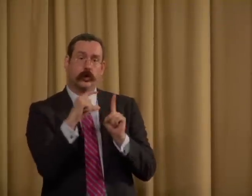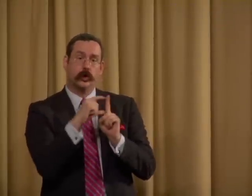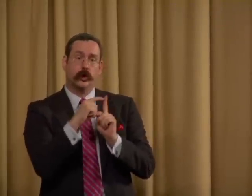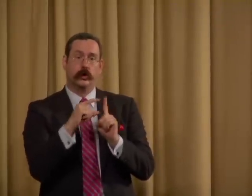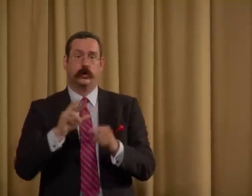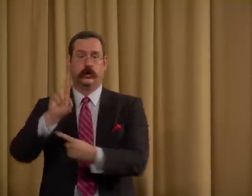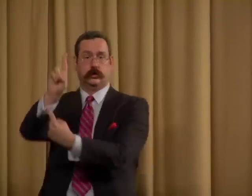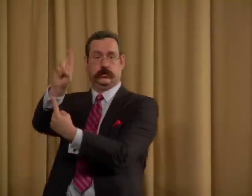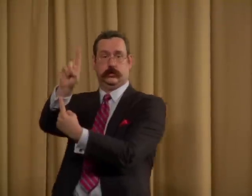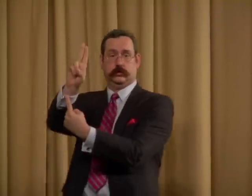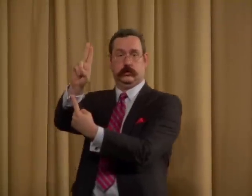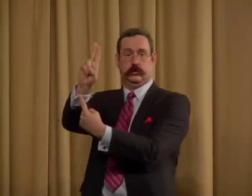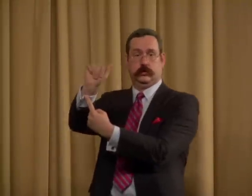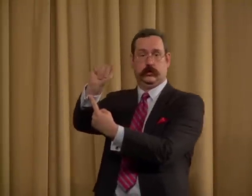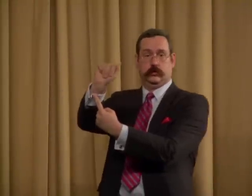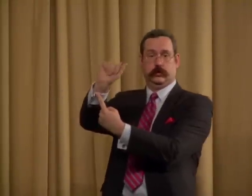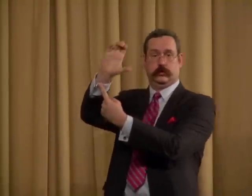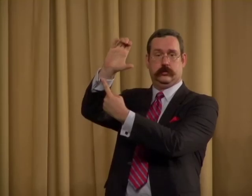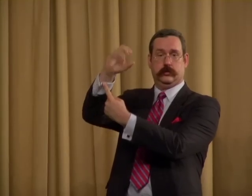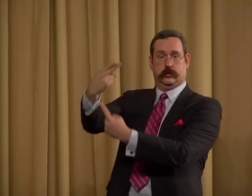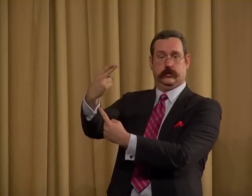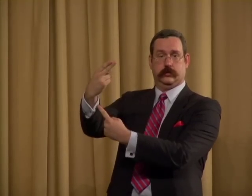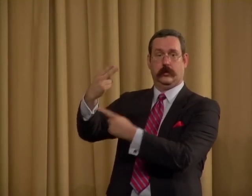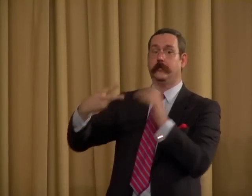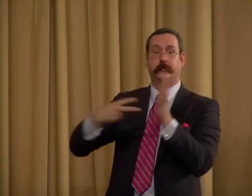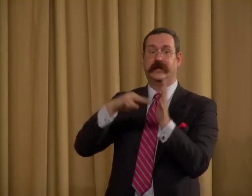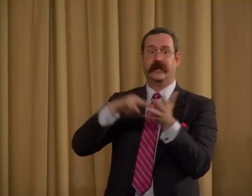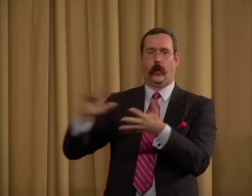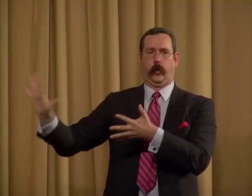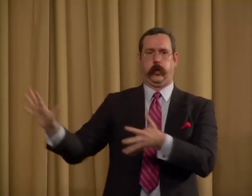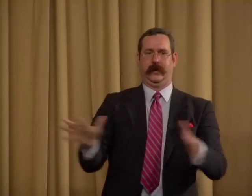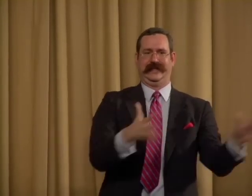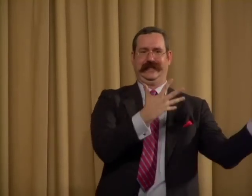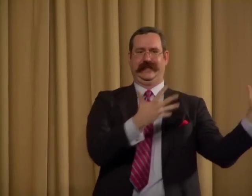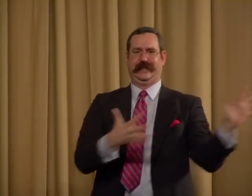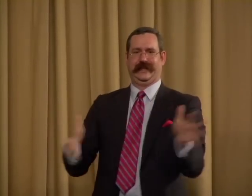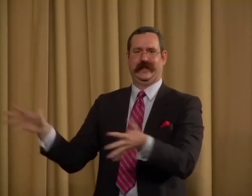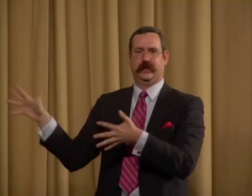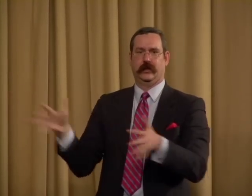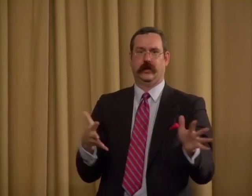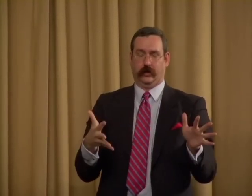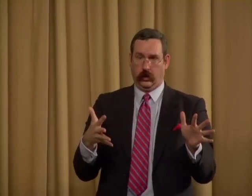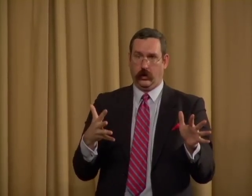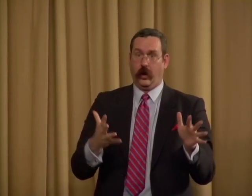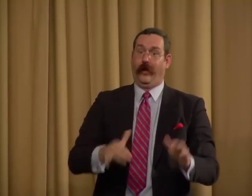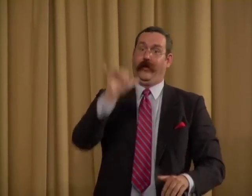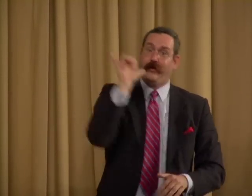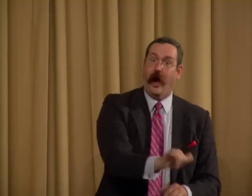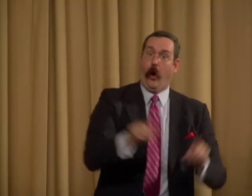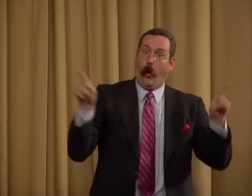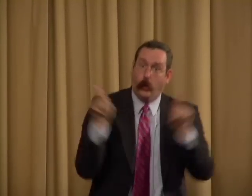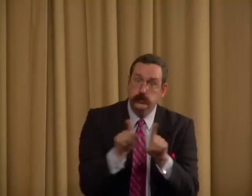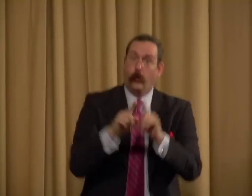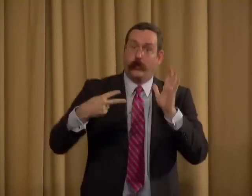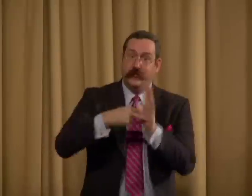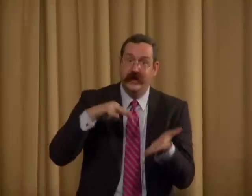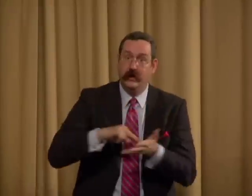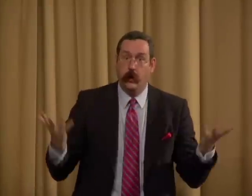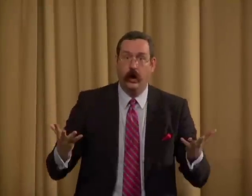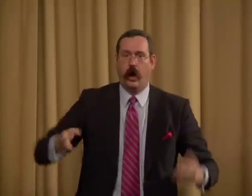The Jewish word, rock, means wind. That also